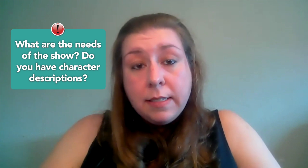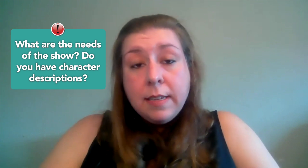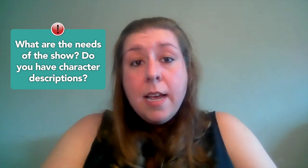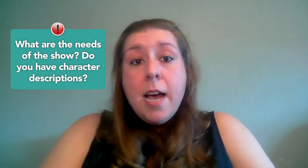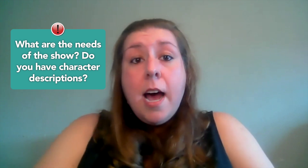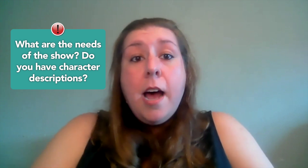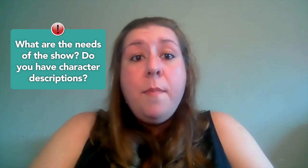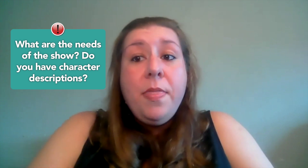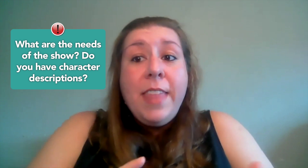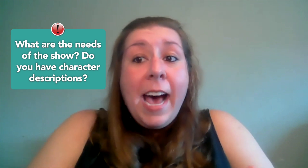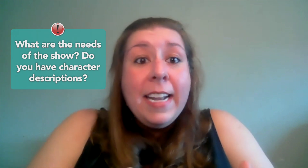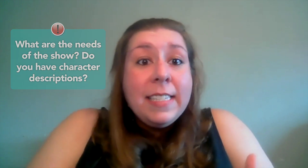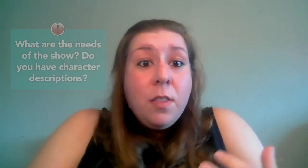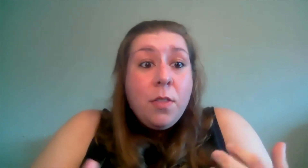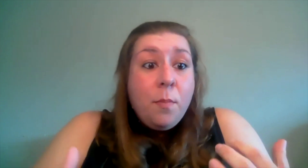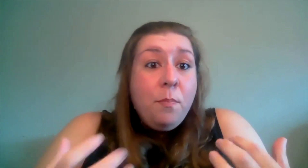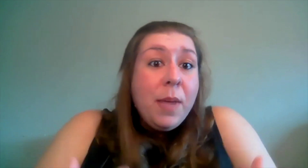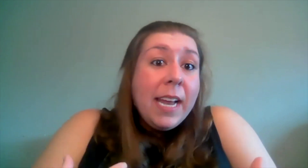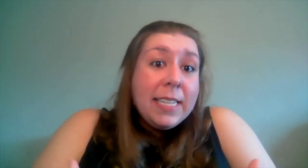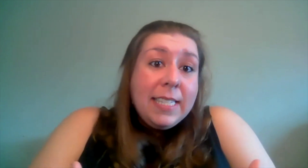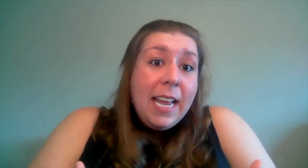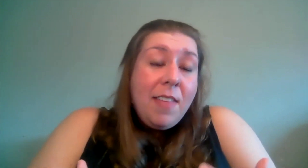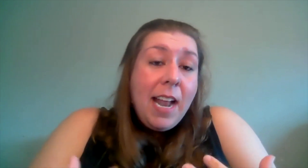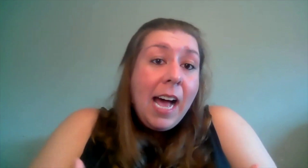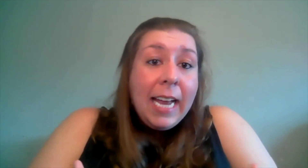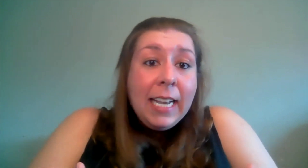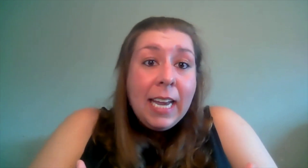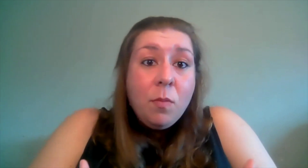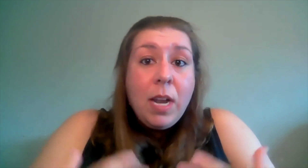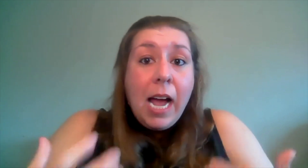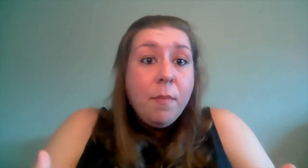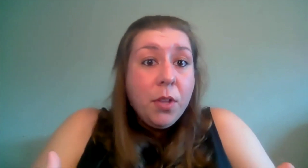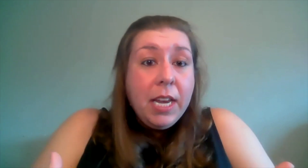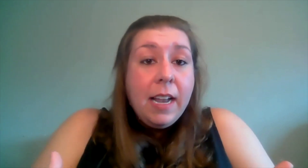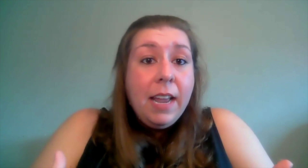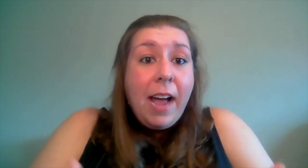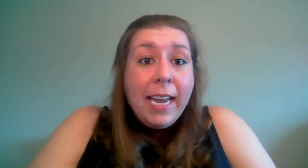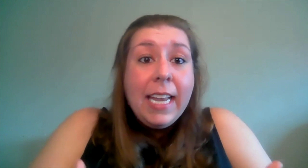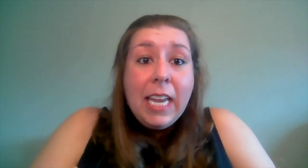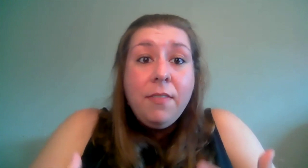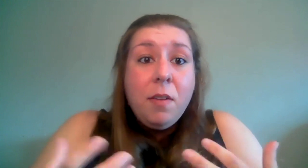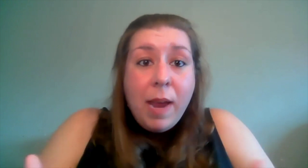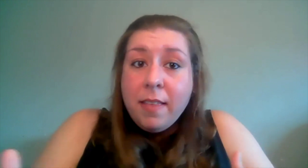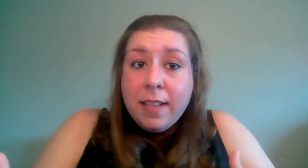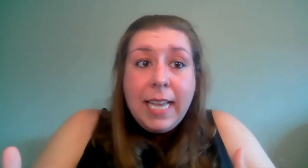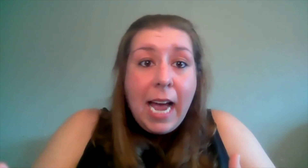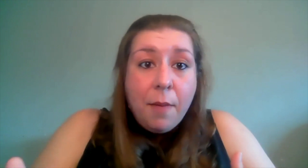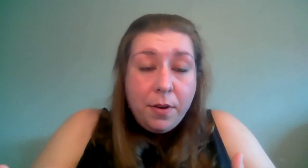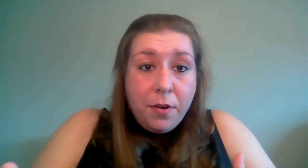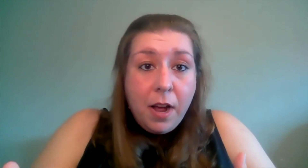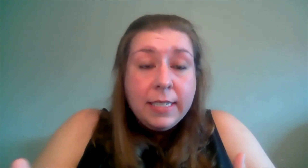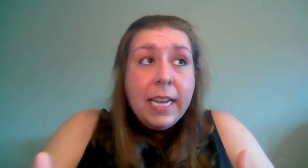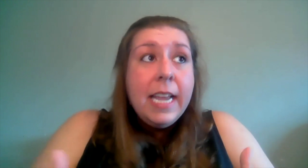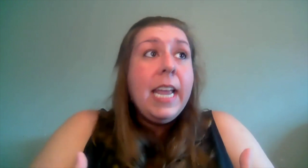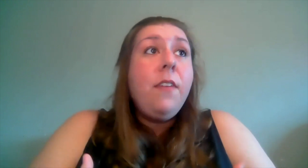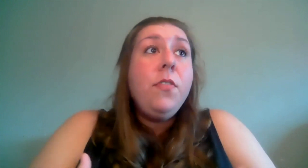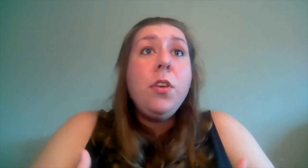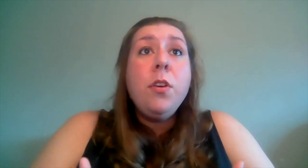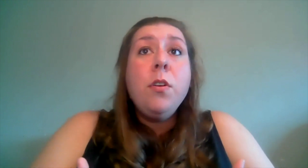um that is the biggest thing that i need when i'm looking at if i can even make this happen or not if you